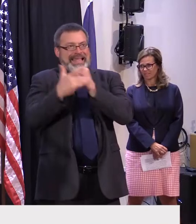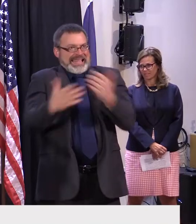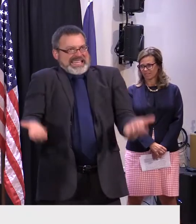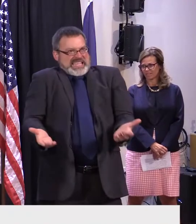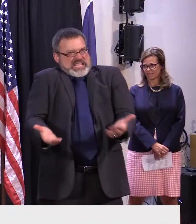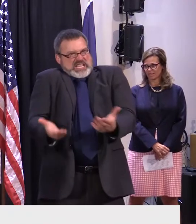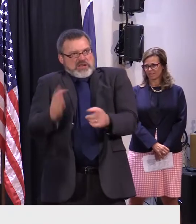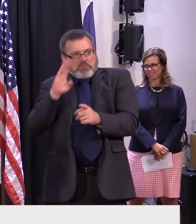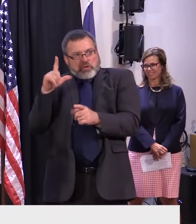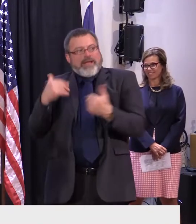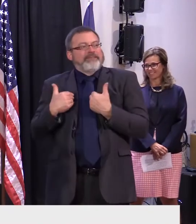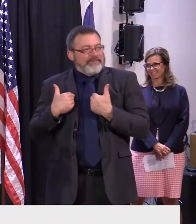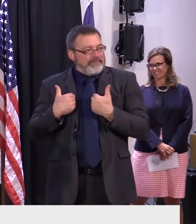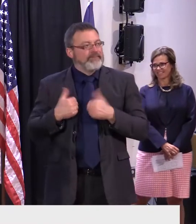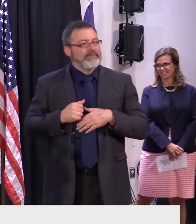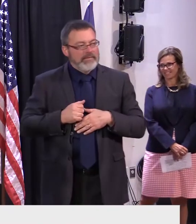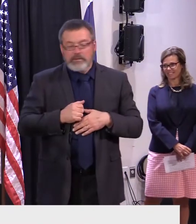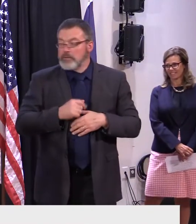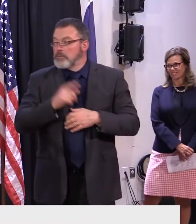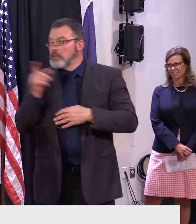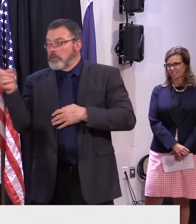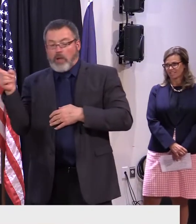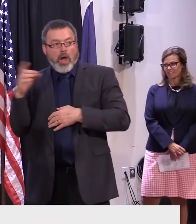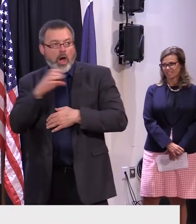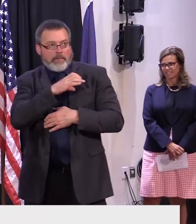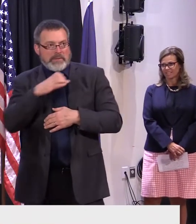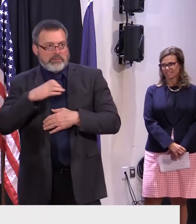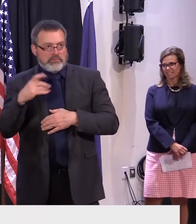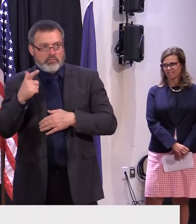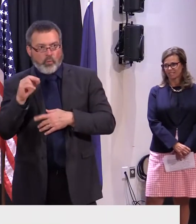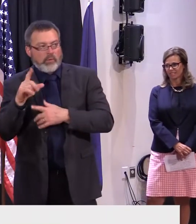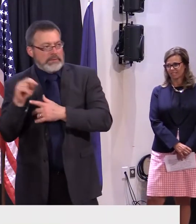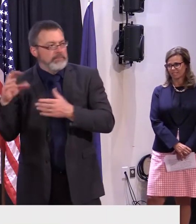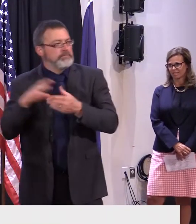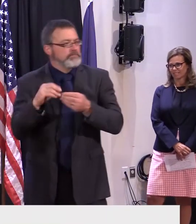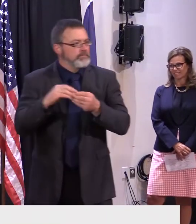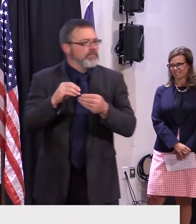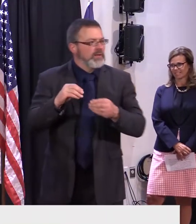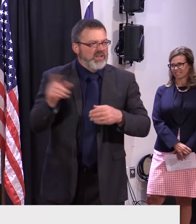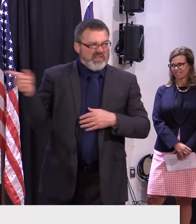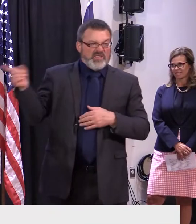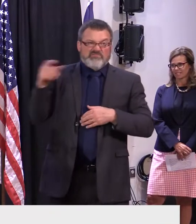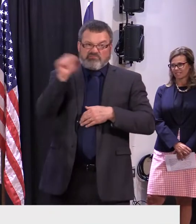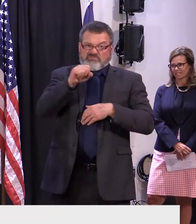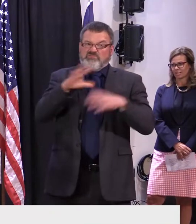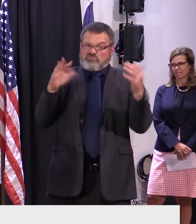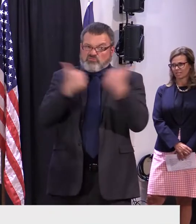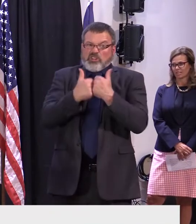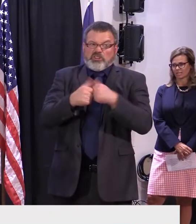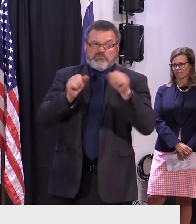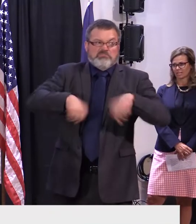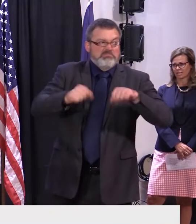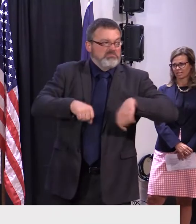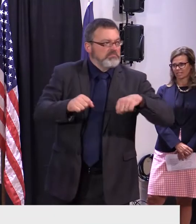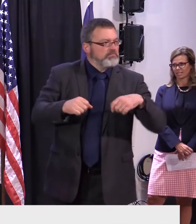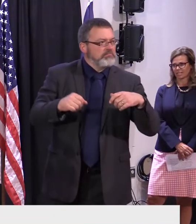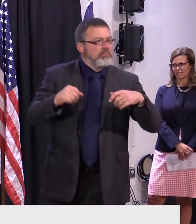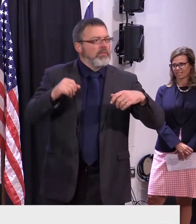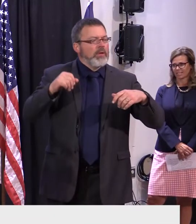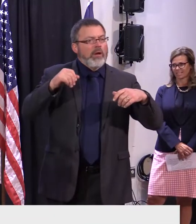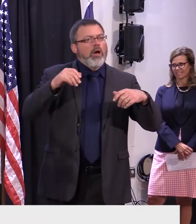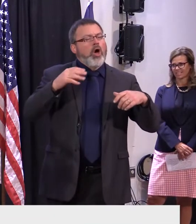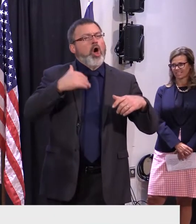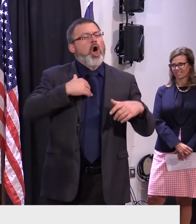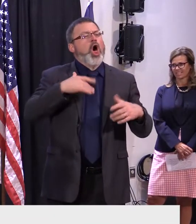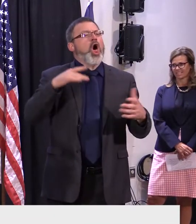Yeah, just as the Governor said, it is difficult, but it's why we can't take anything for granted. And our presence was very large for being such a